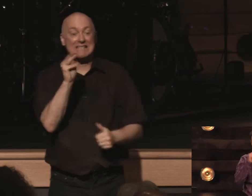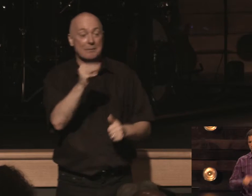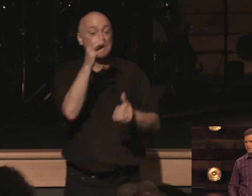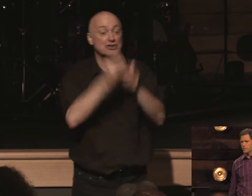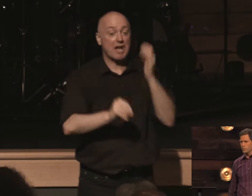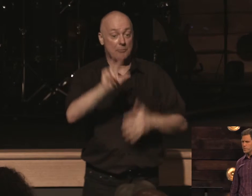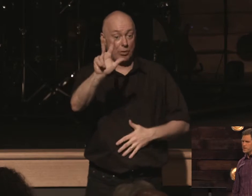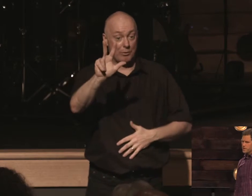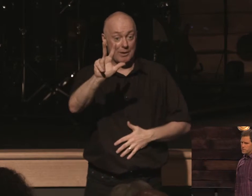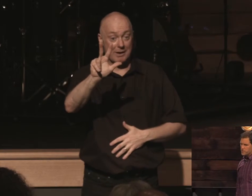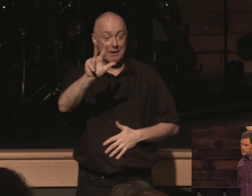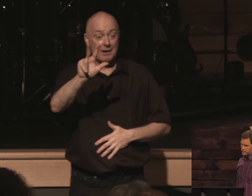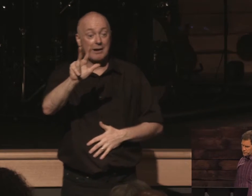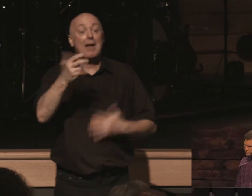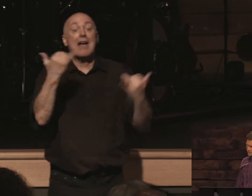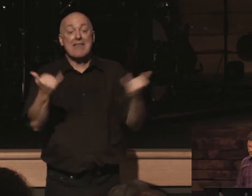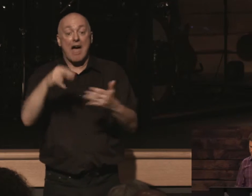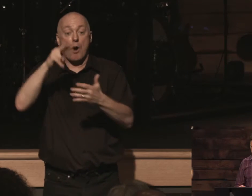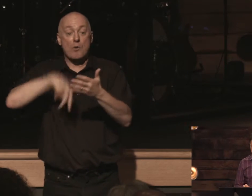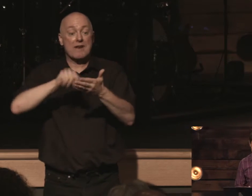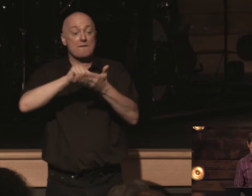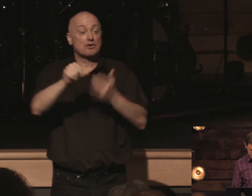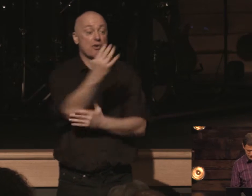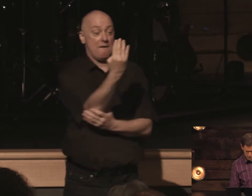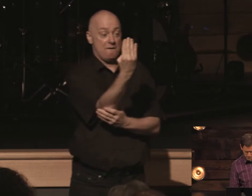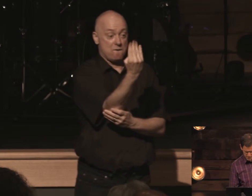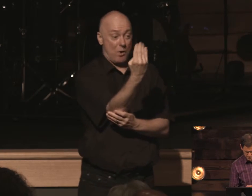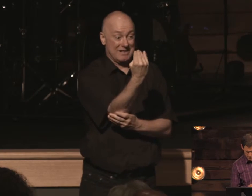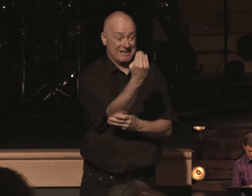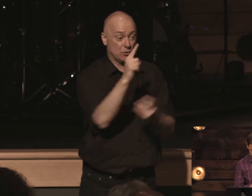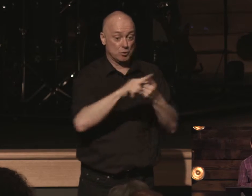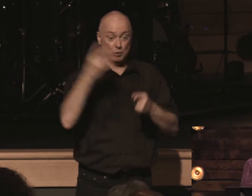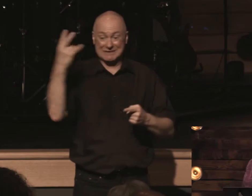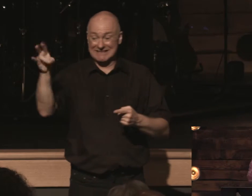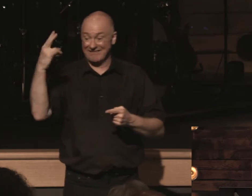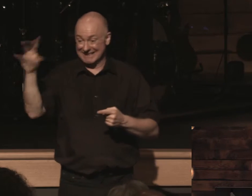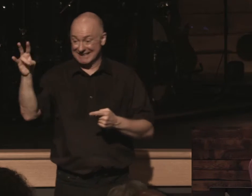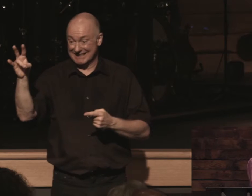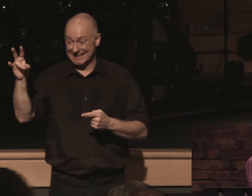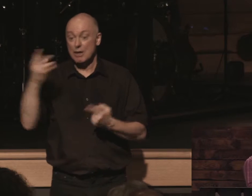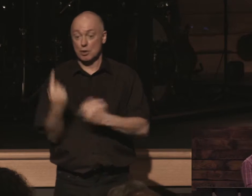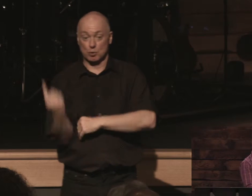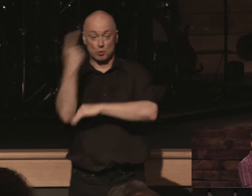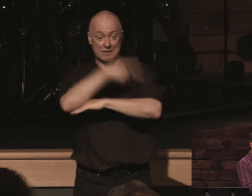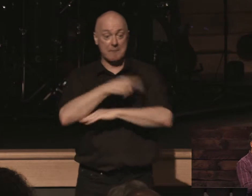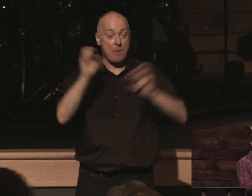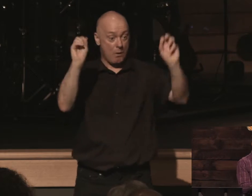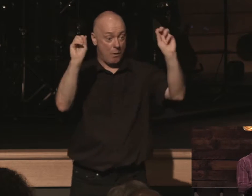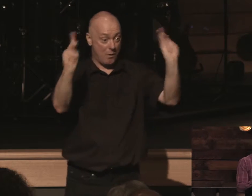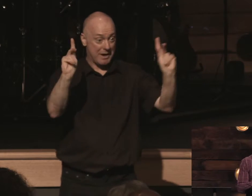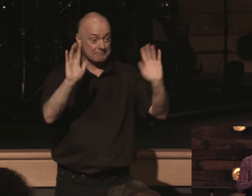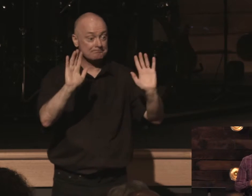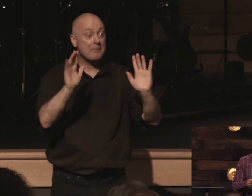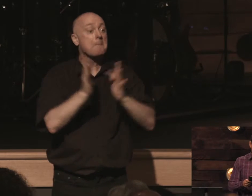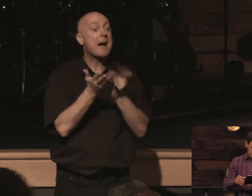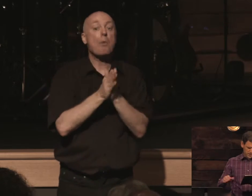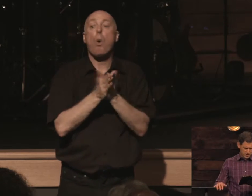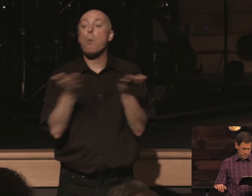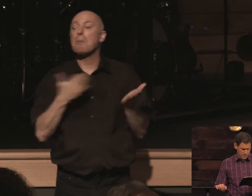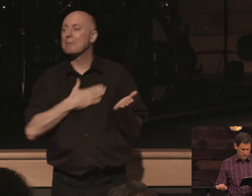three and we'll be reading verses uh 14 actually 14 to 17 uh today all right bibles open second timothy